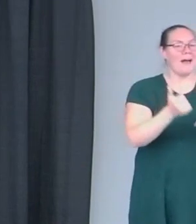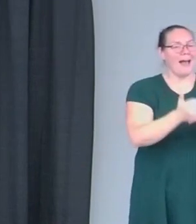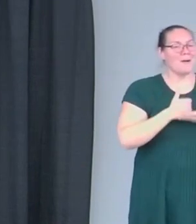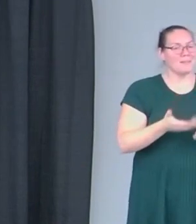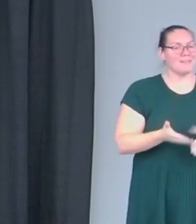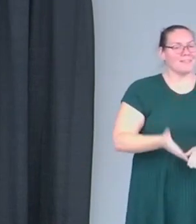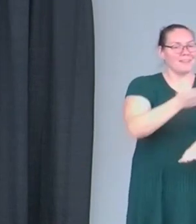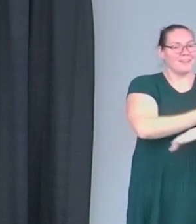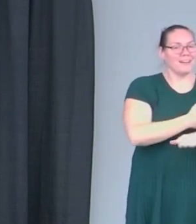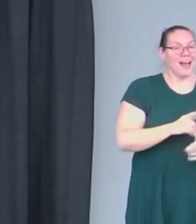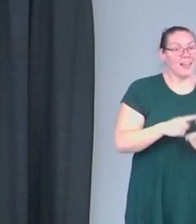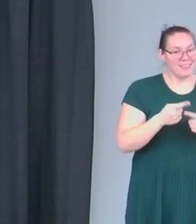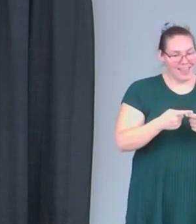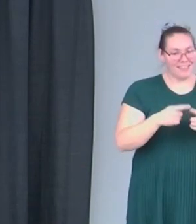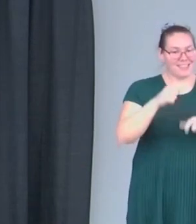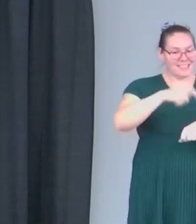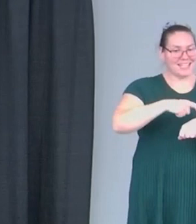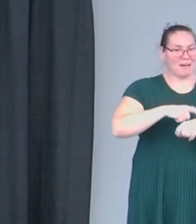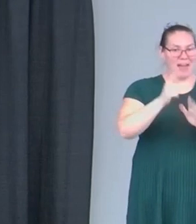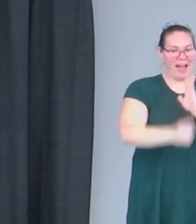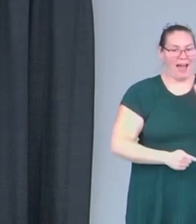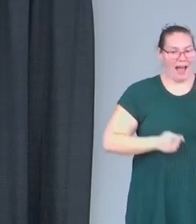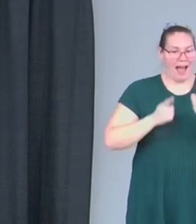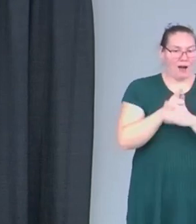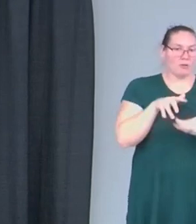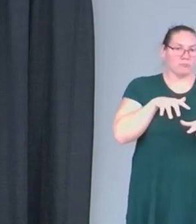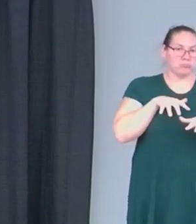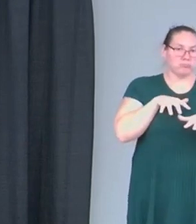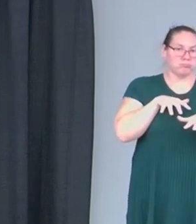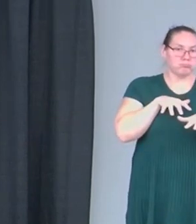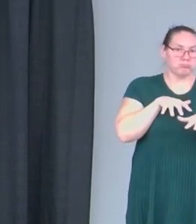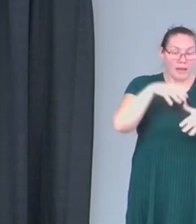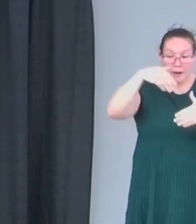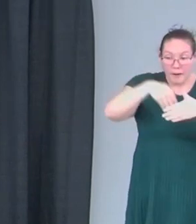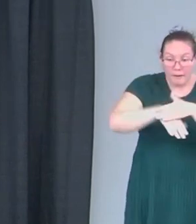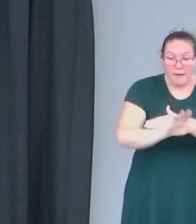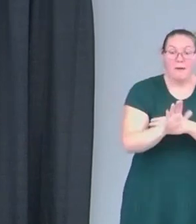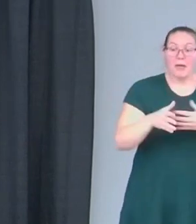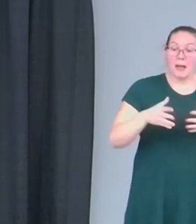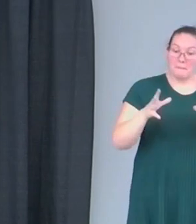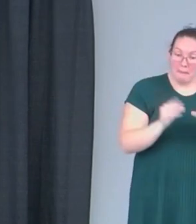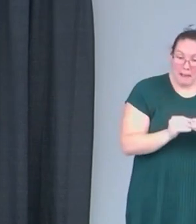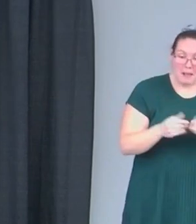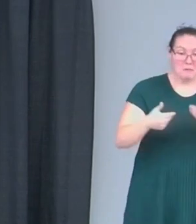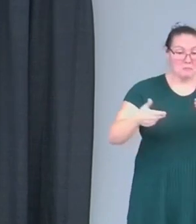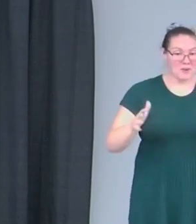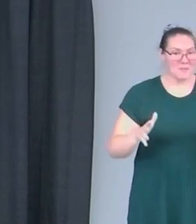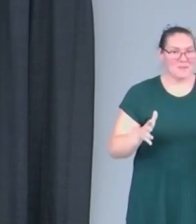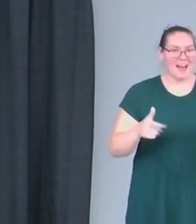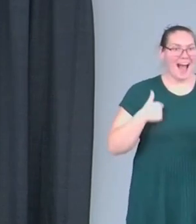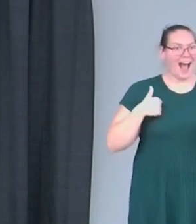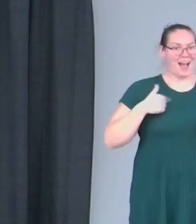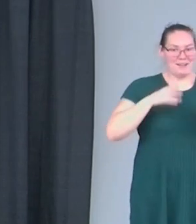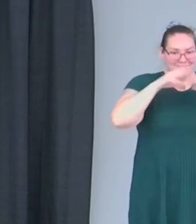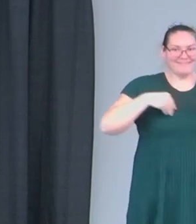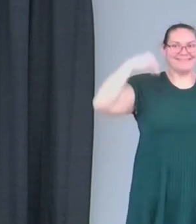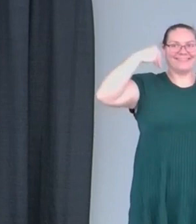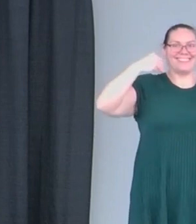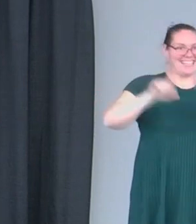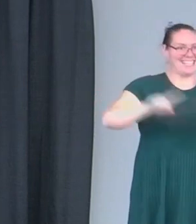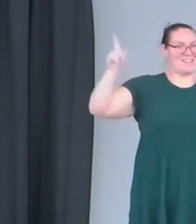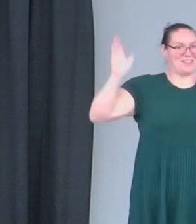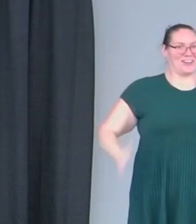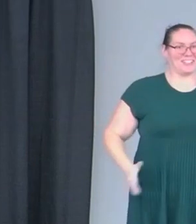me elevate. So then by the time that hour goes in, I go into that room or that meeting, I'm like a whole different person.